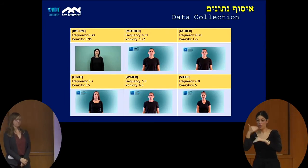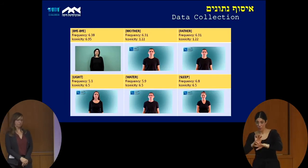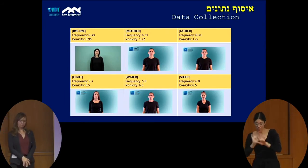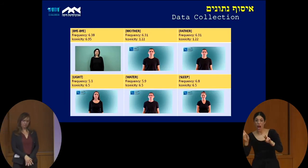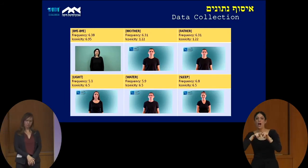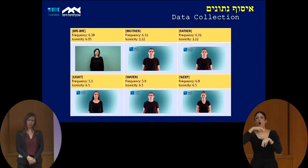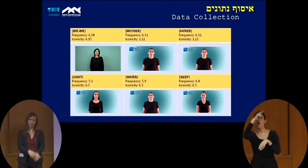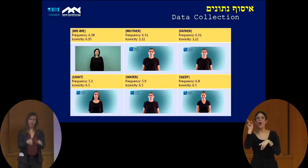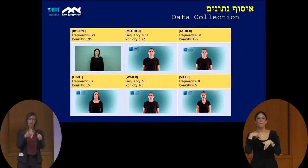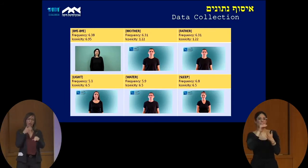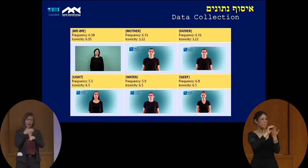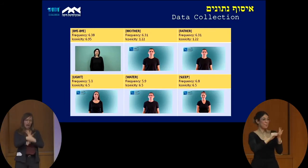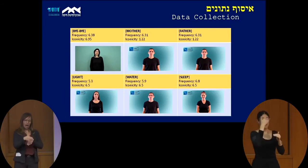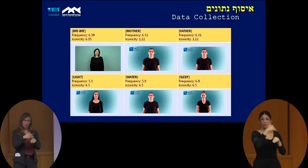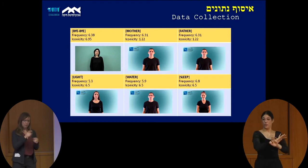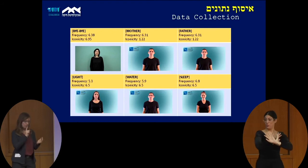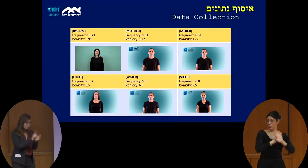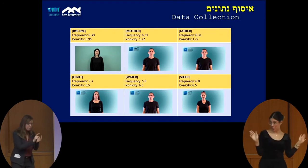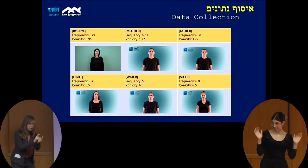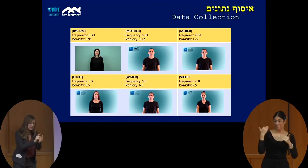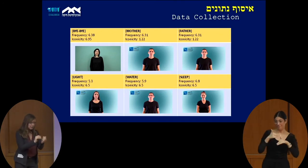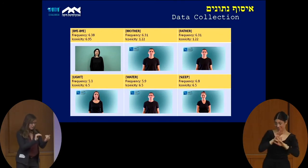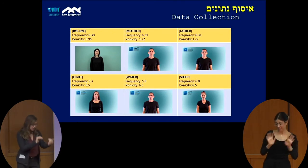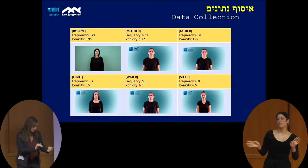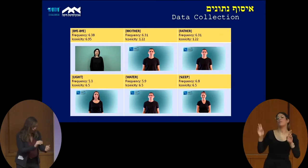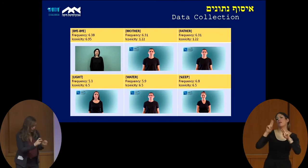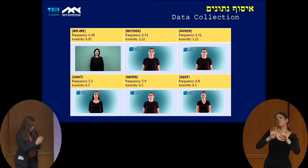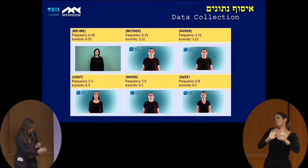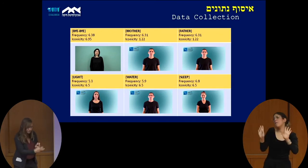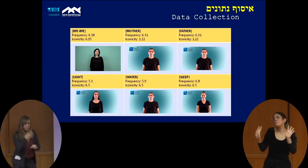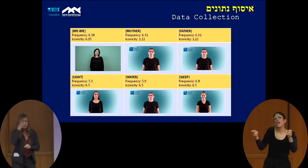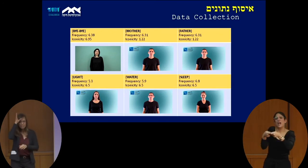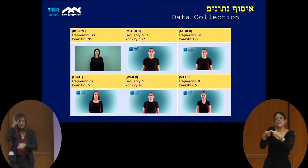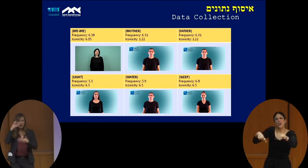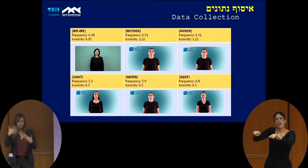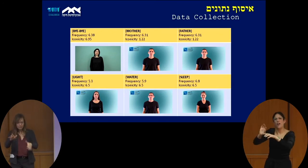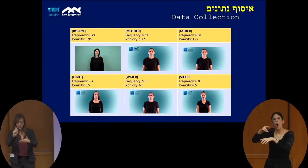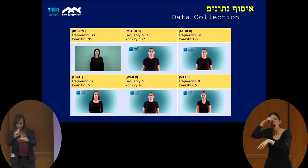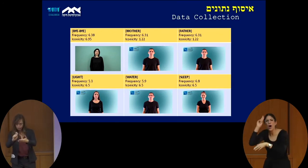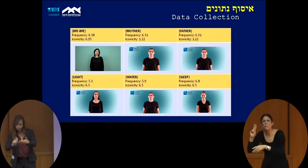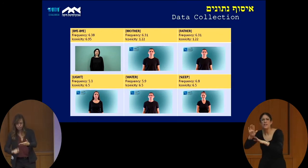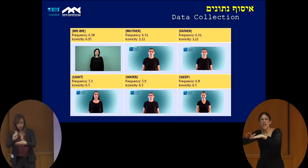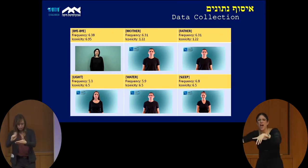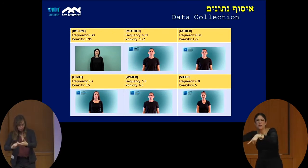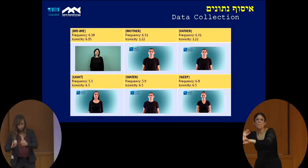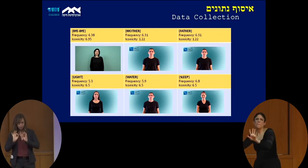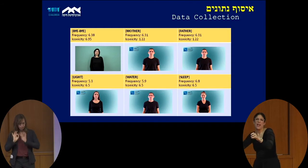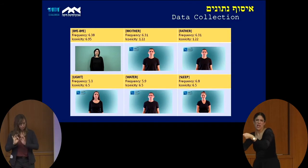Now, after we've met the children, and after the parents filled out everything they had to, it wasn't about